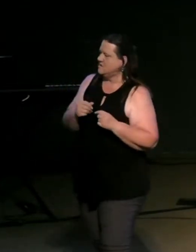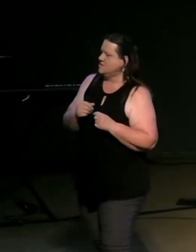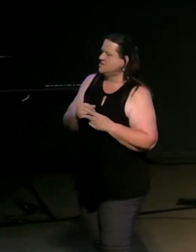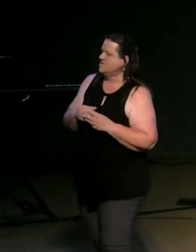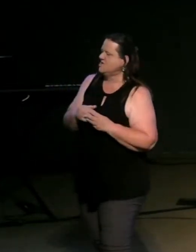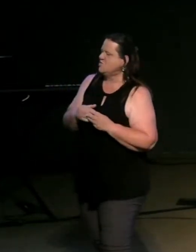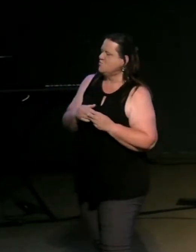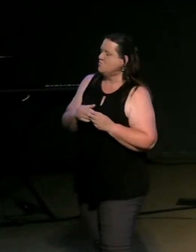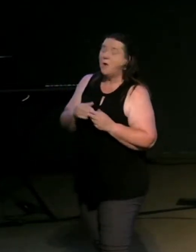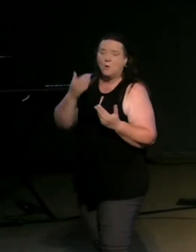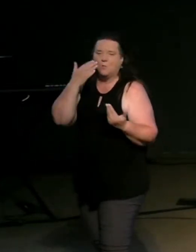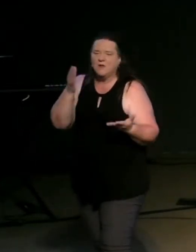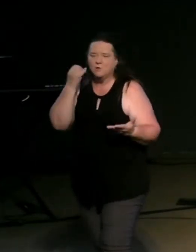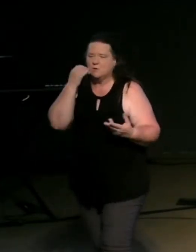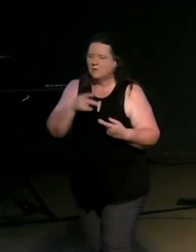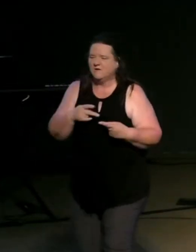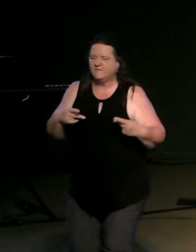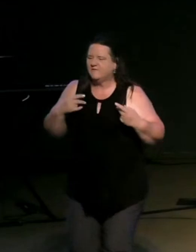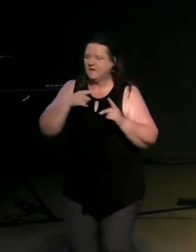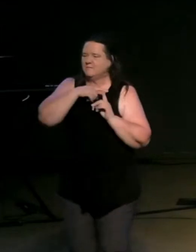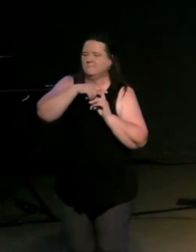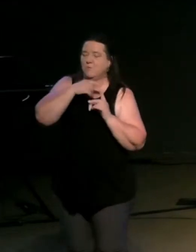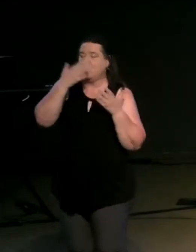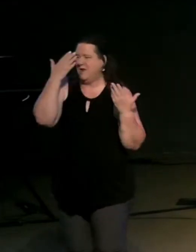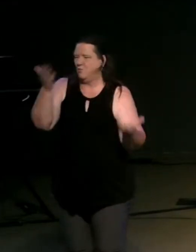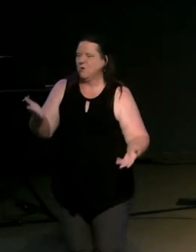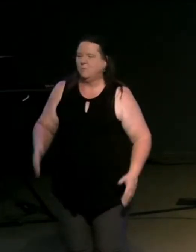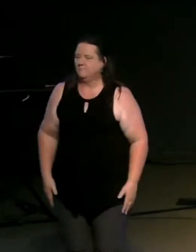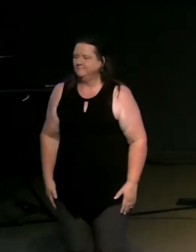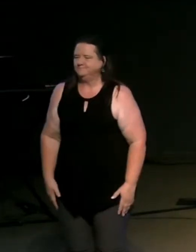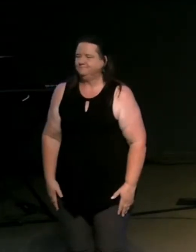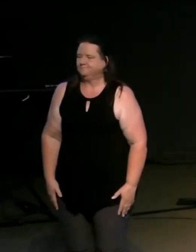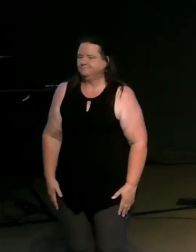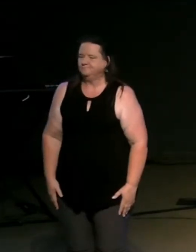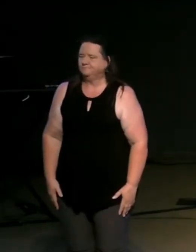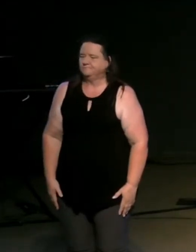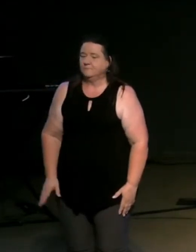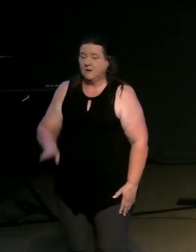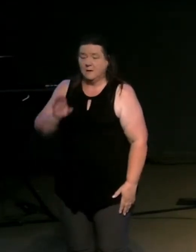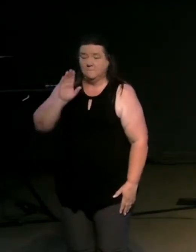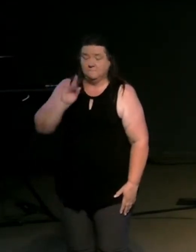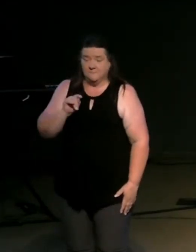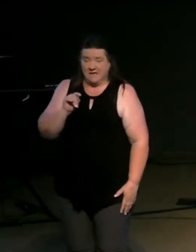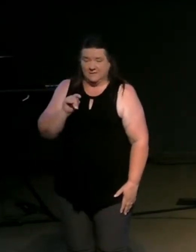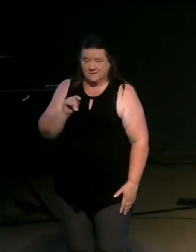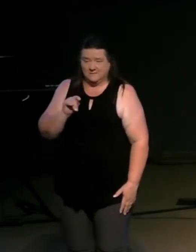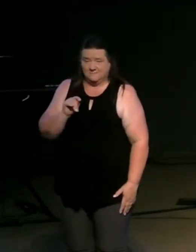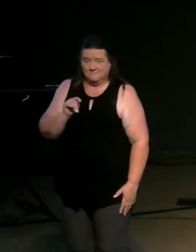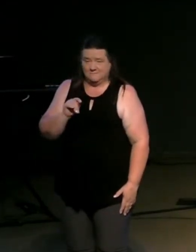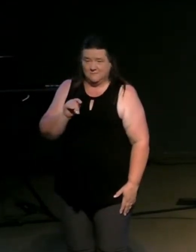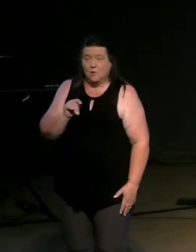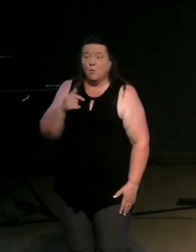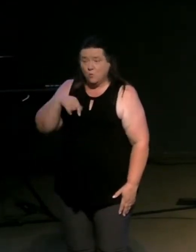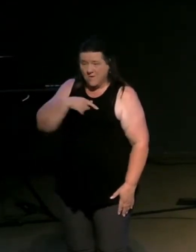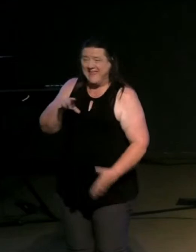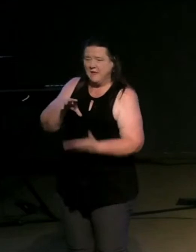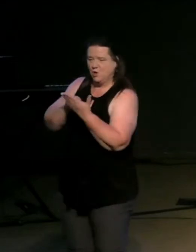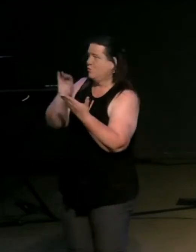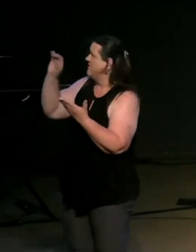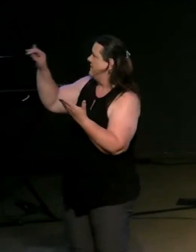if this pharisee ever became a true believer believer but what what can we take away in this moment